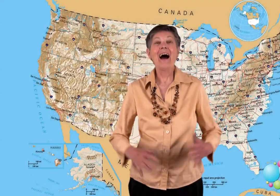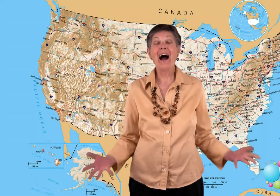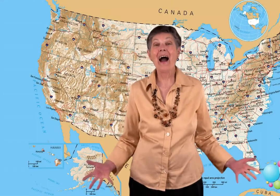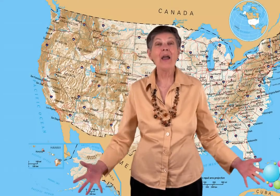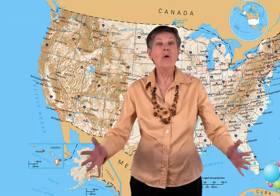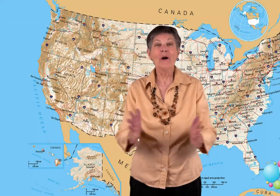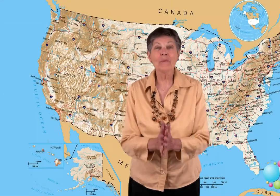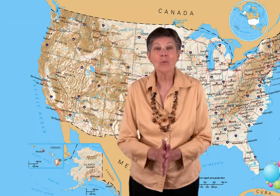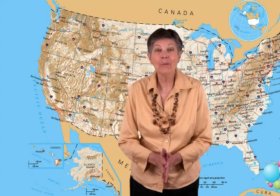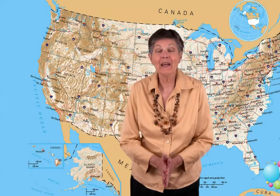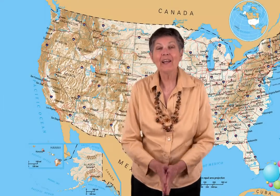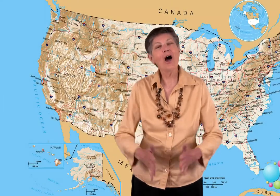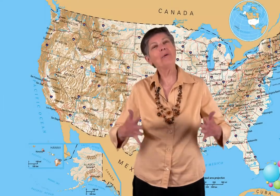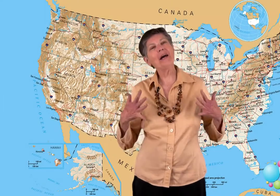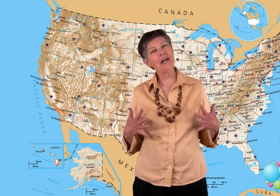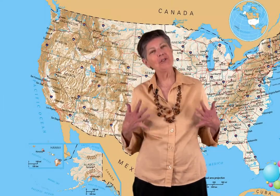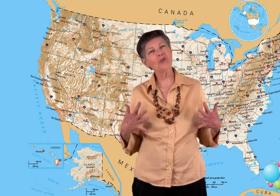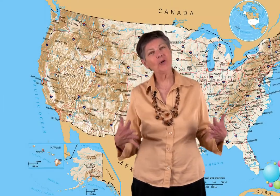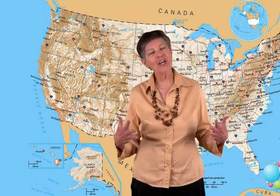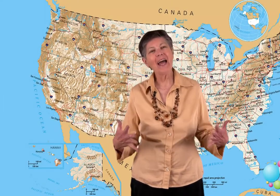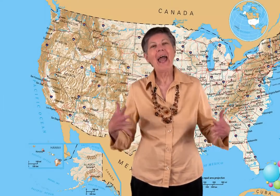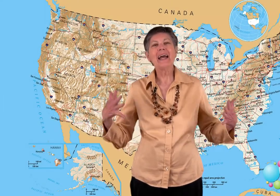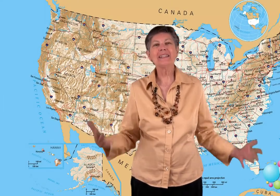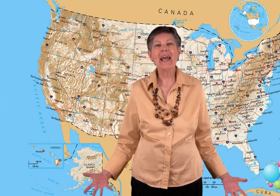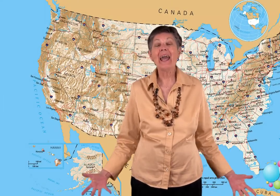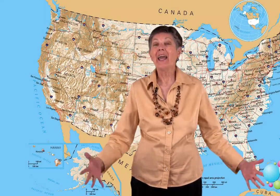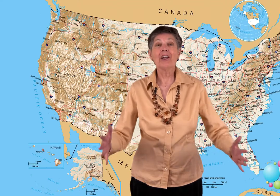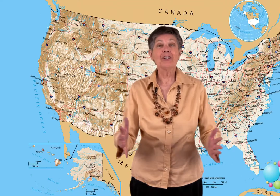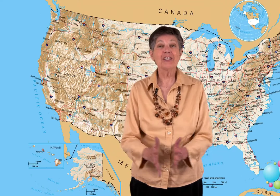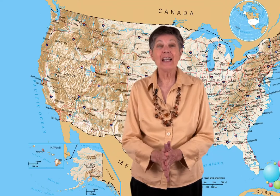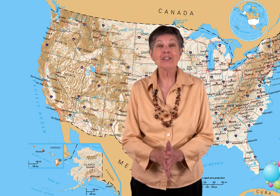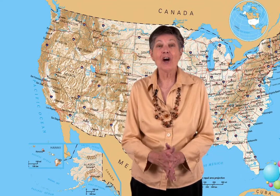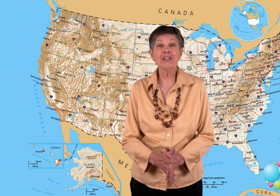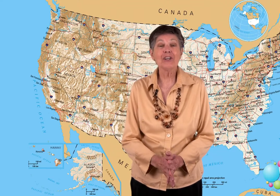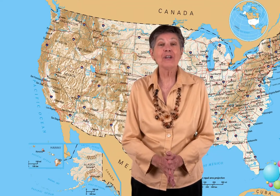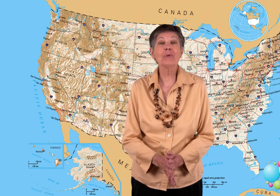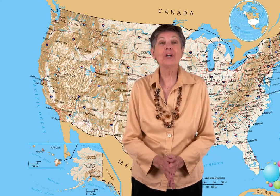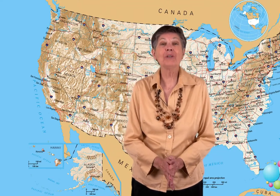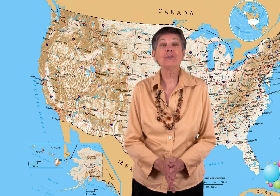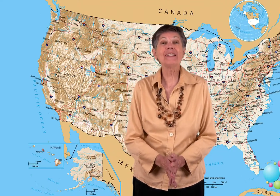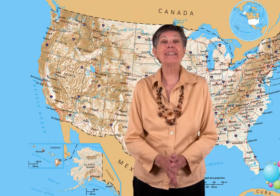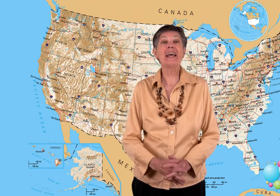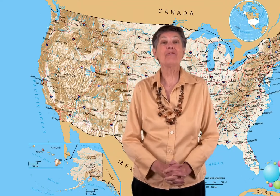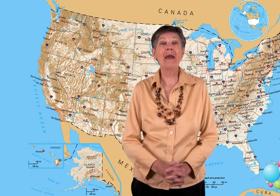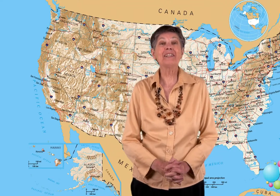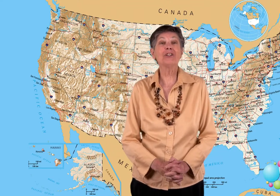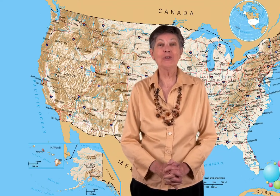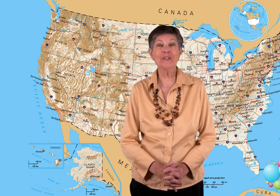Hi, welcome to We Play Along. My name is Georgia, and today in our state song series, we're going to be doing the state of Massachusetts.